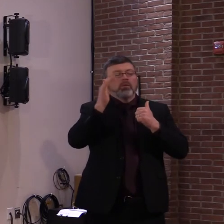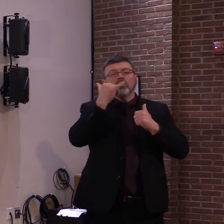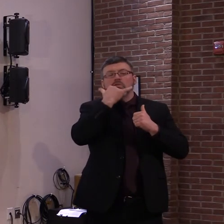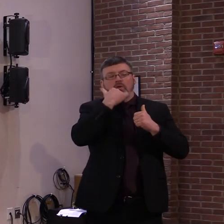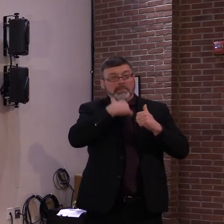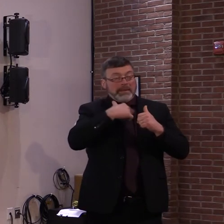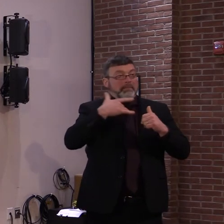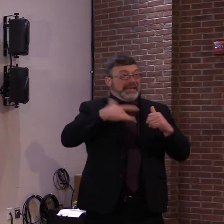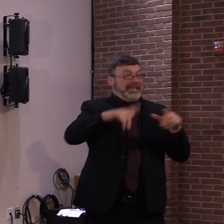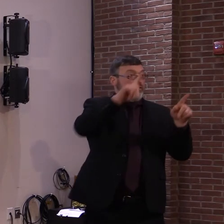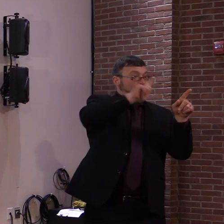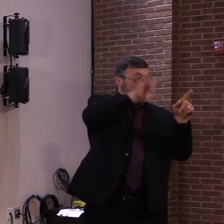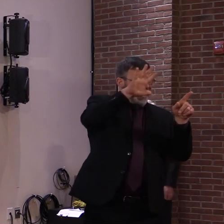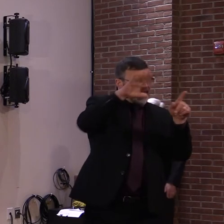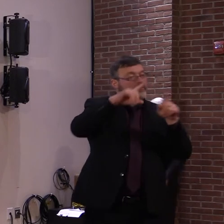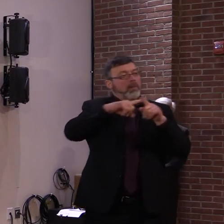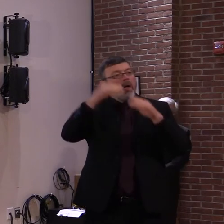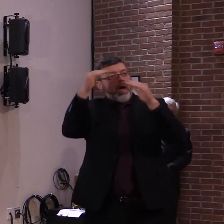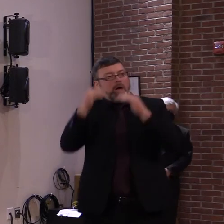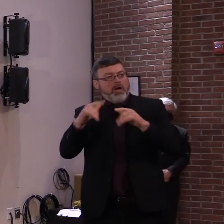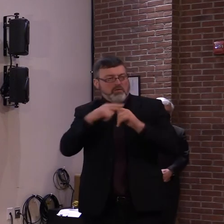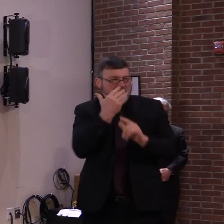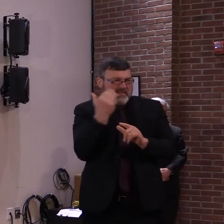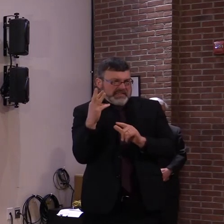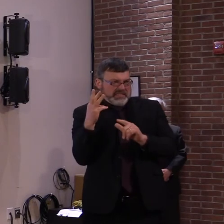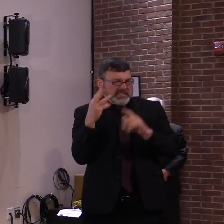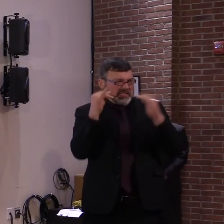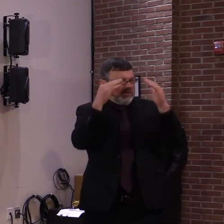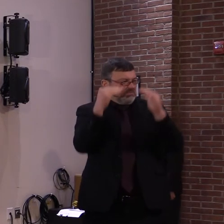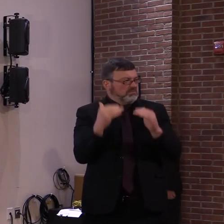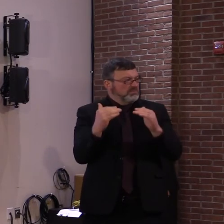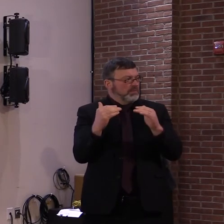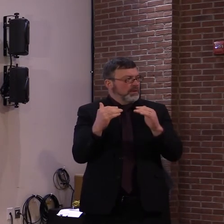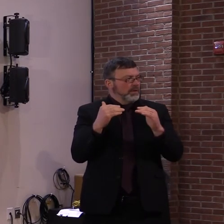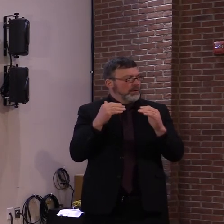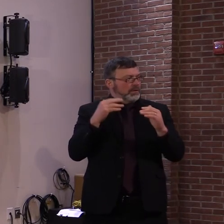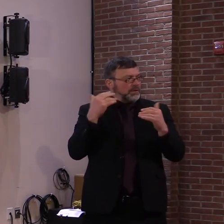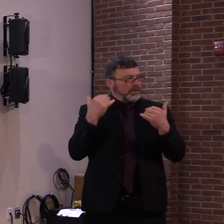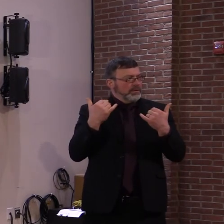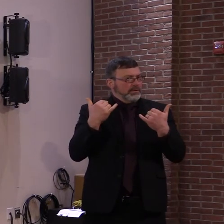get down to, to continue to have some sort of a season this year?